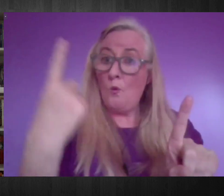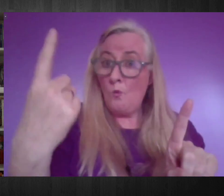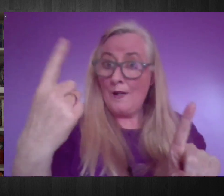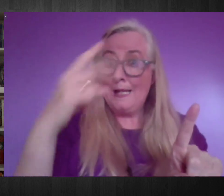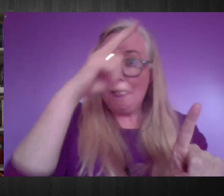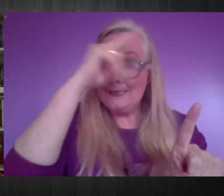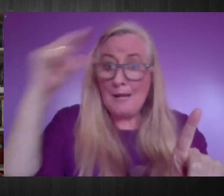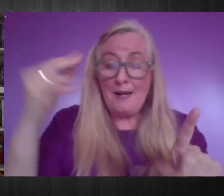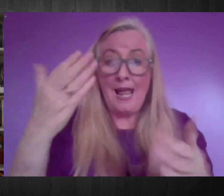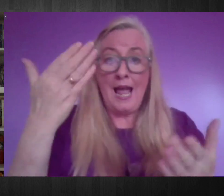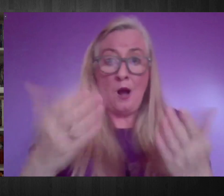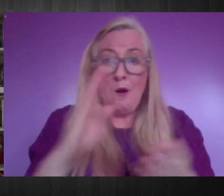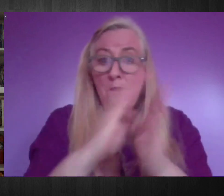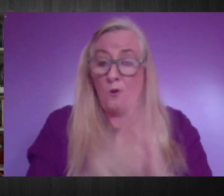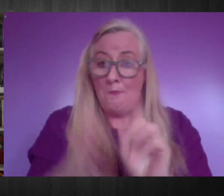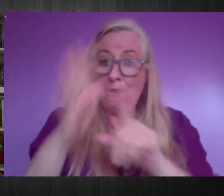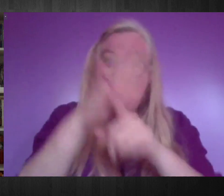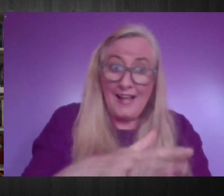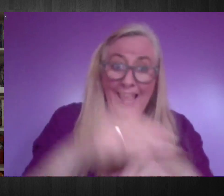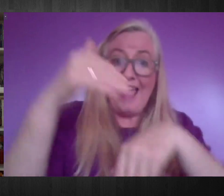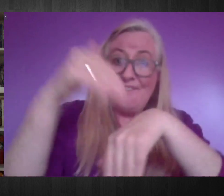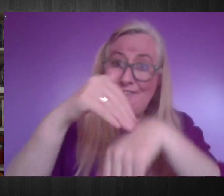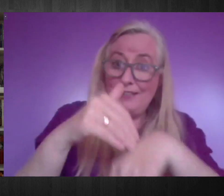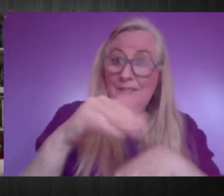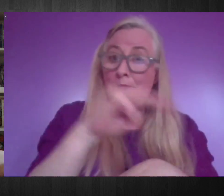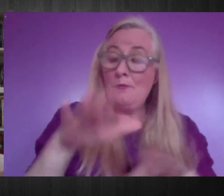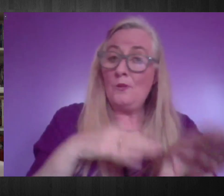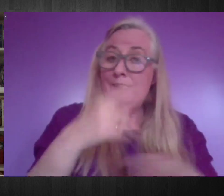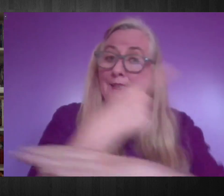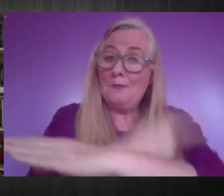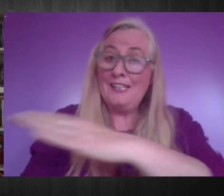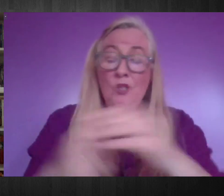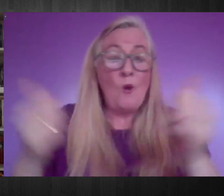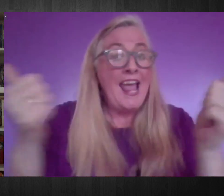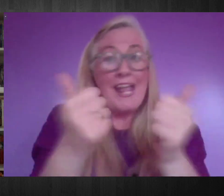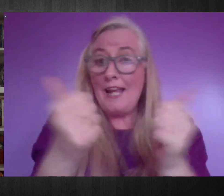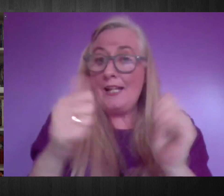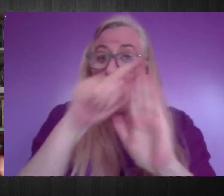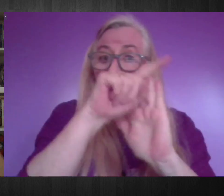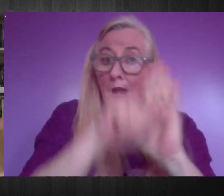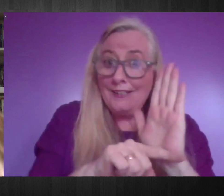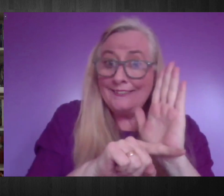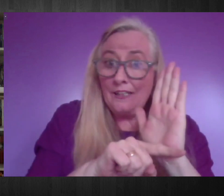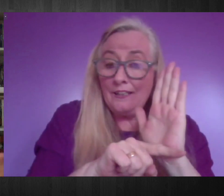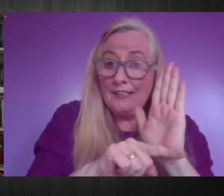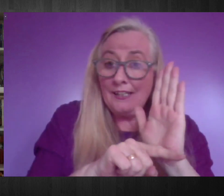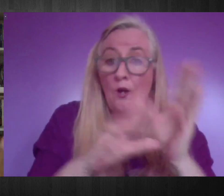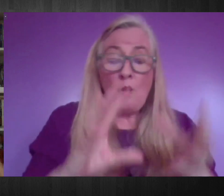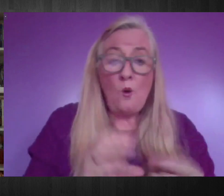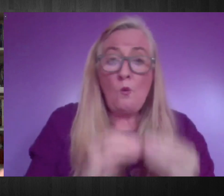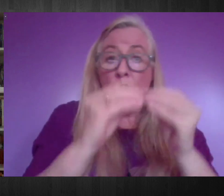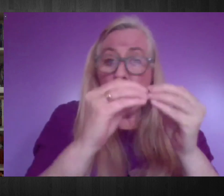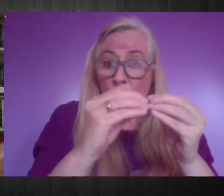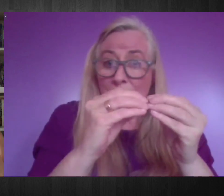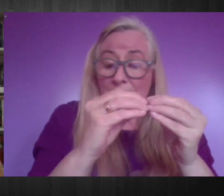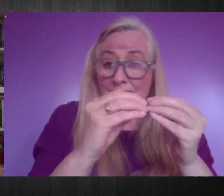ableism is affecting persons with disabilities. So any policy that we are going to be using to recover and to